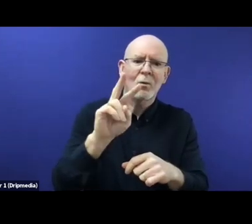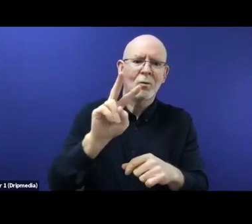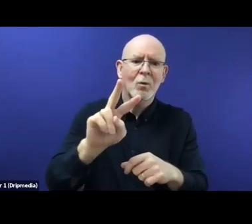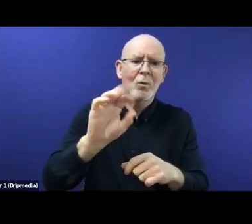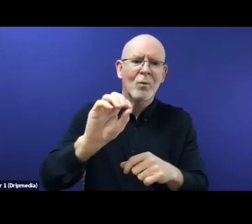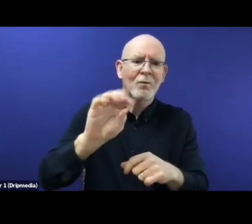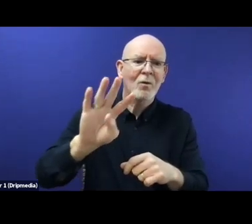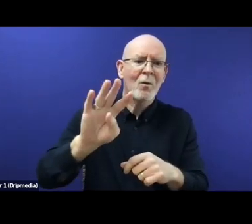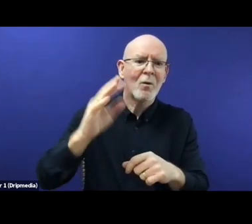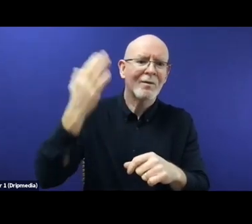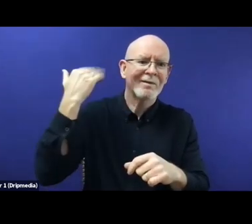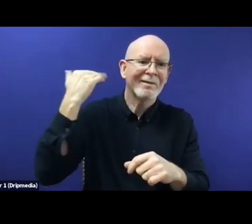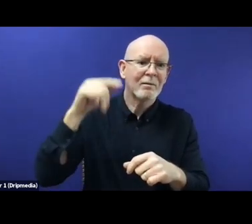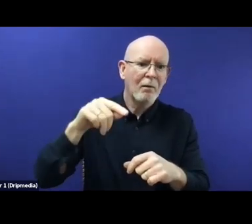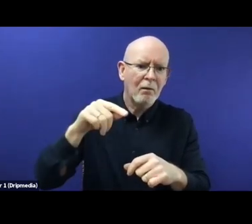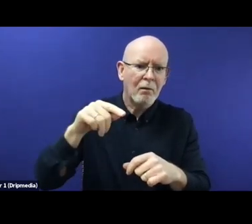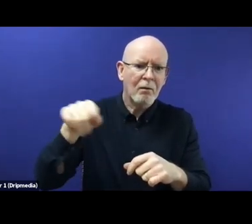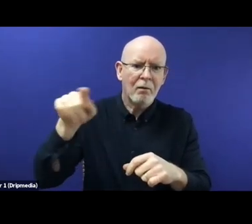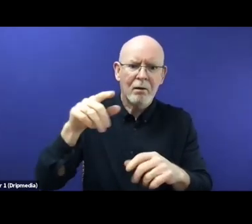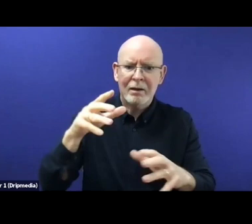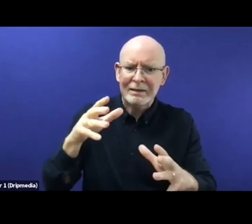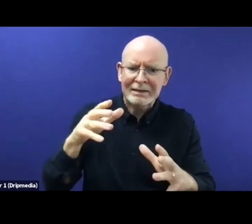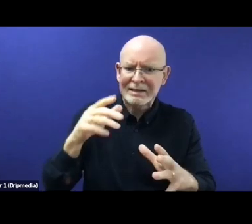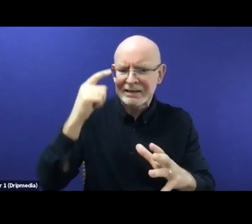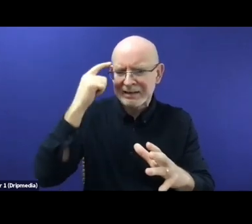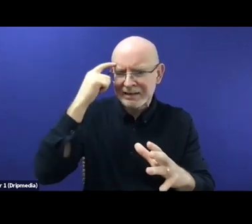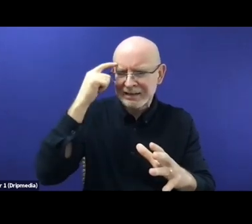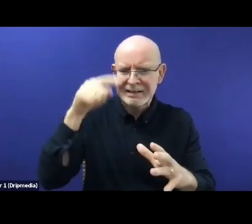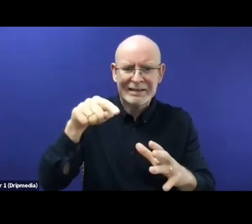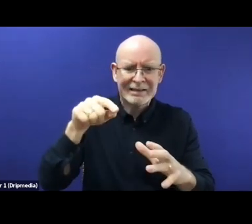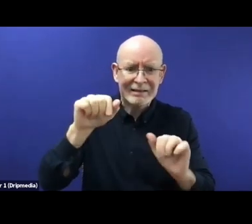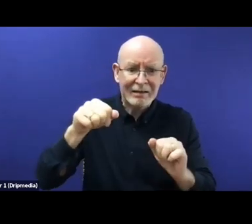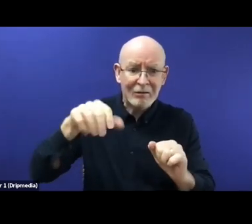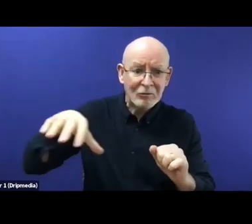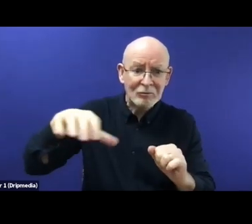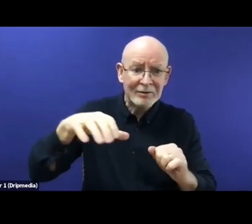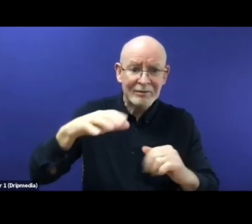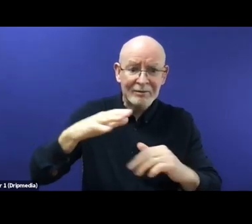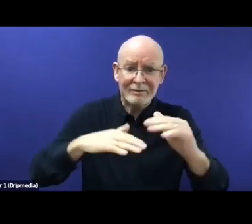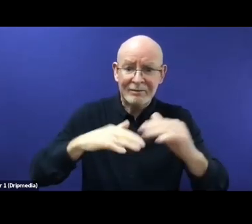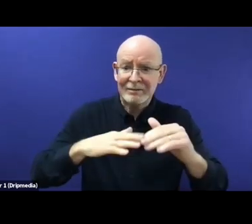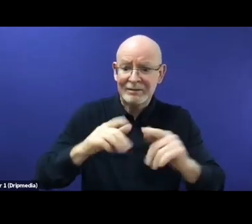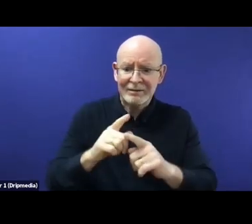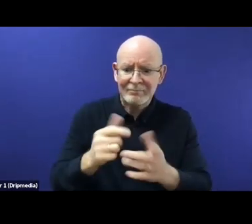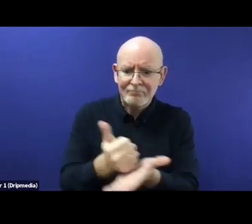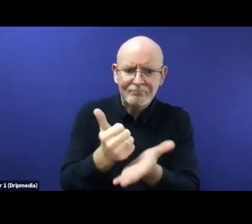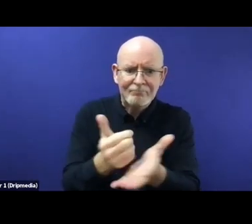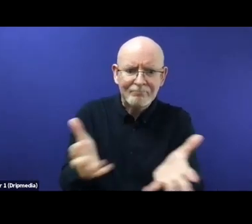quite clear that part of that objective was to allow for a buffer, a